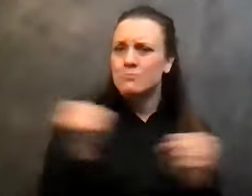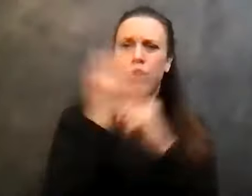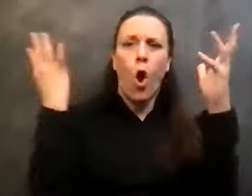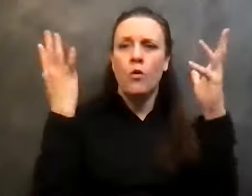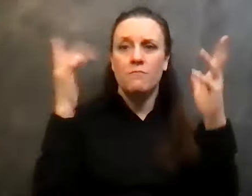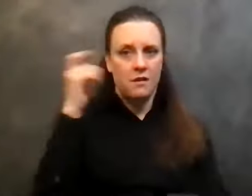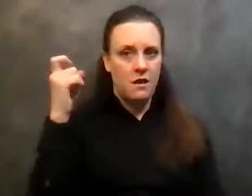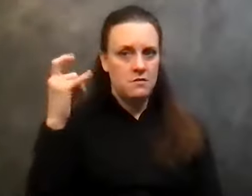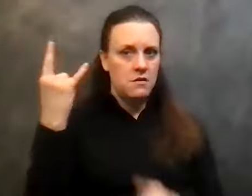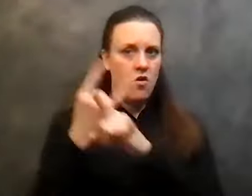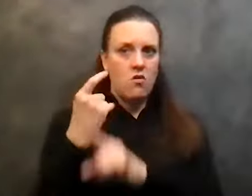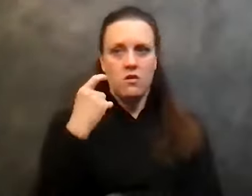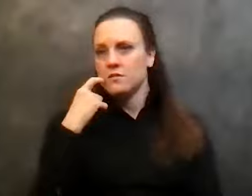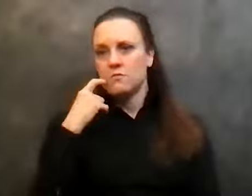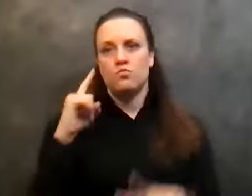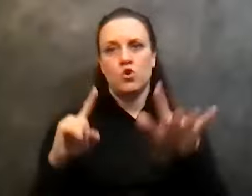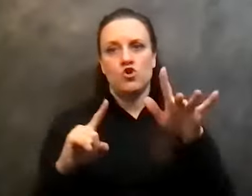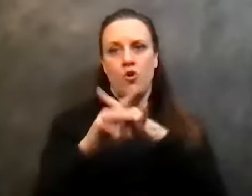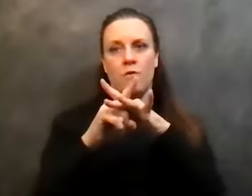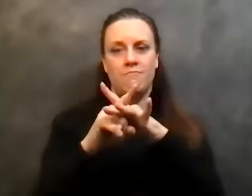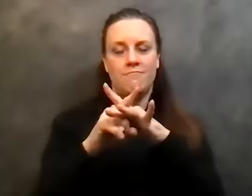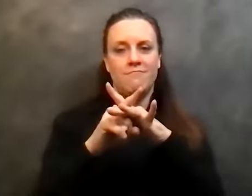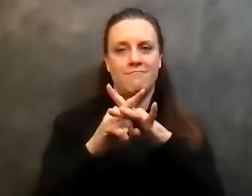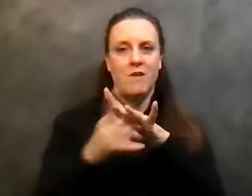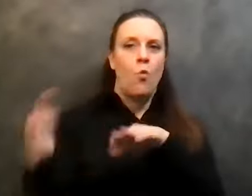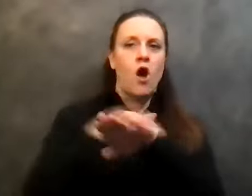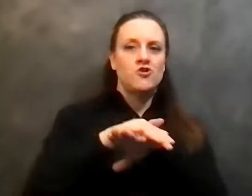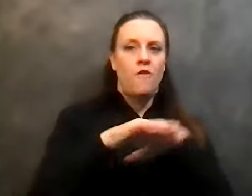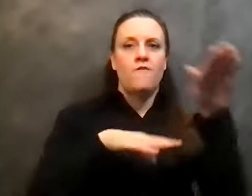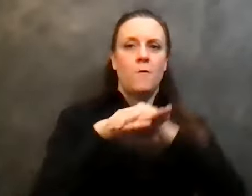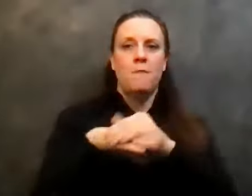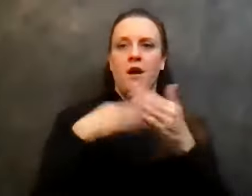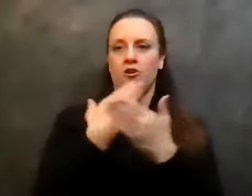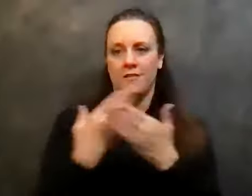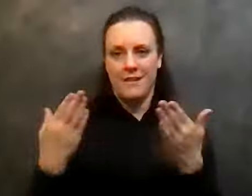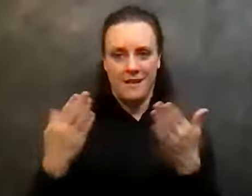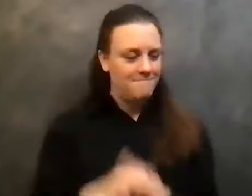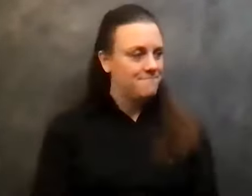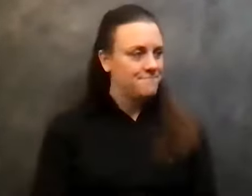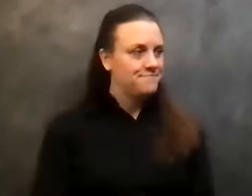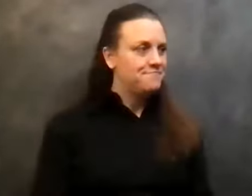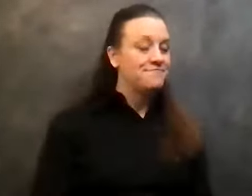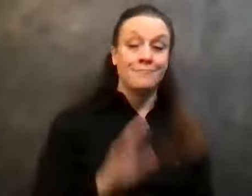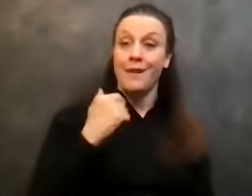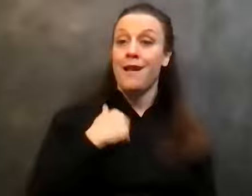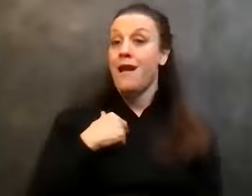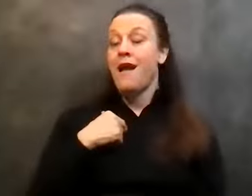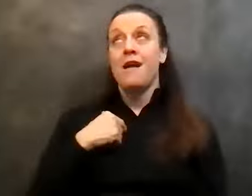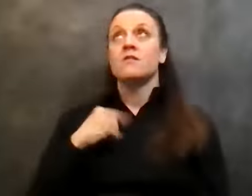alcoholism was just washing over it, you know, like a tsunami and I could, I could never stay consistent